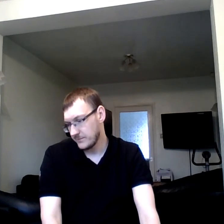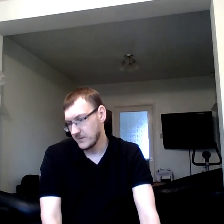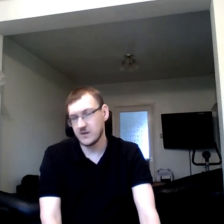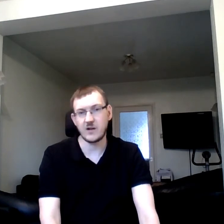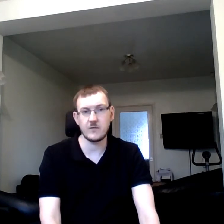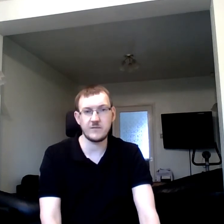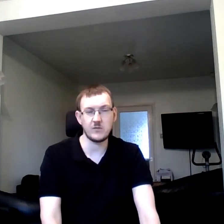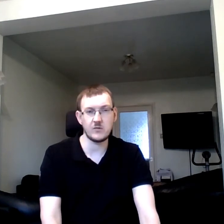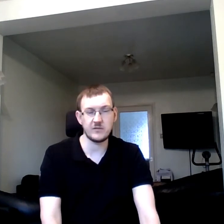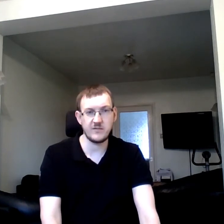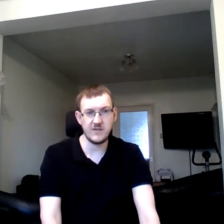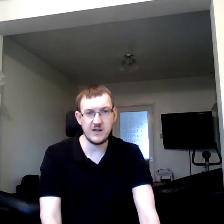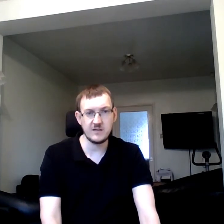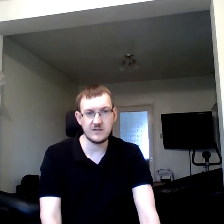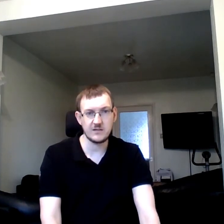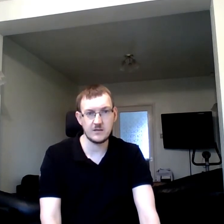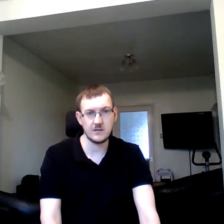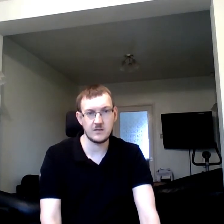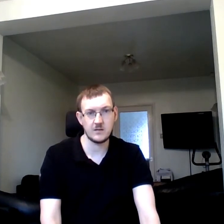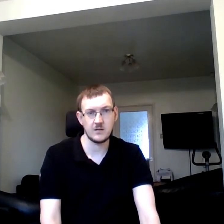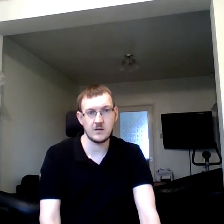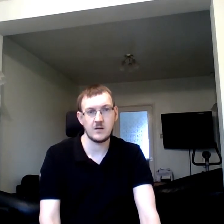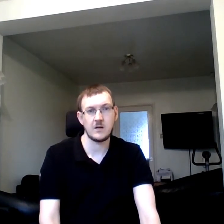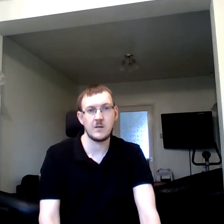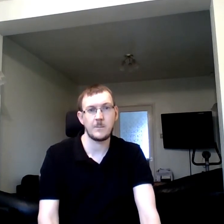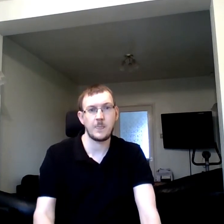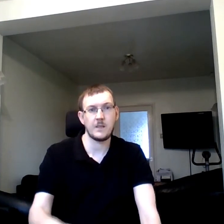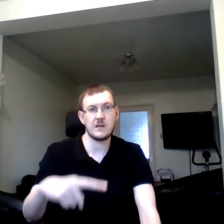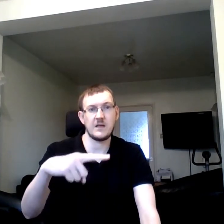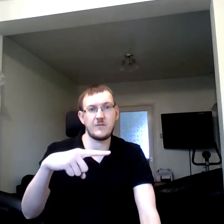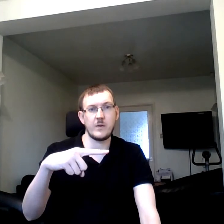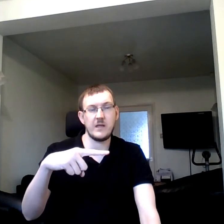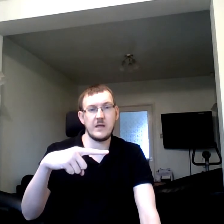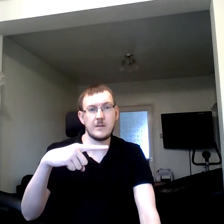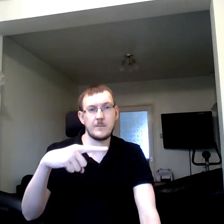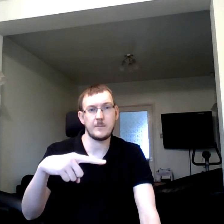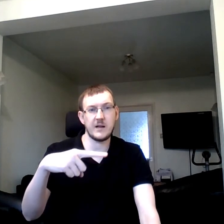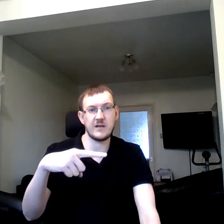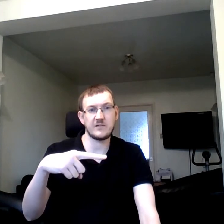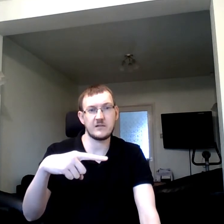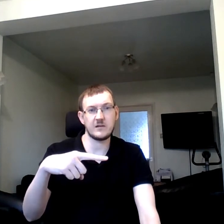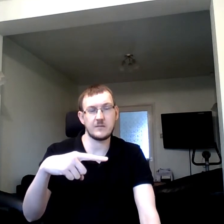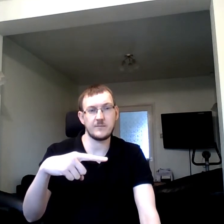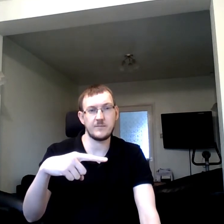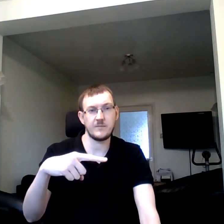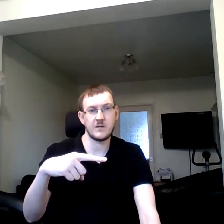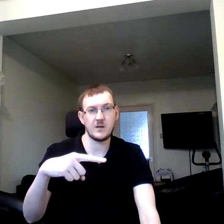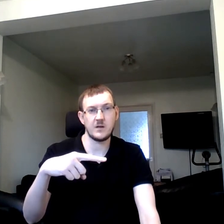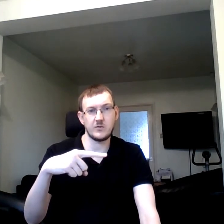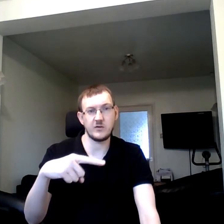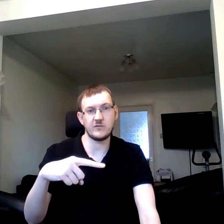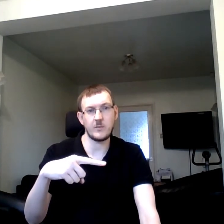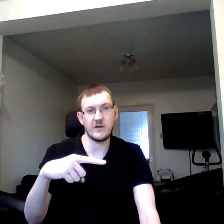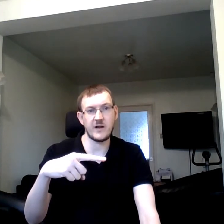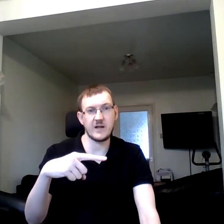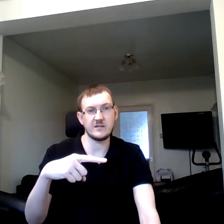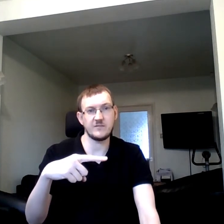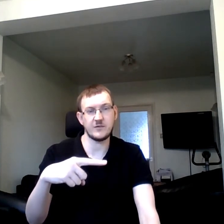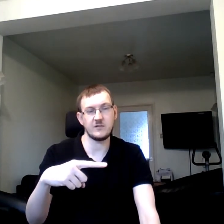So for defeat, if we place your non-dominant hand in front